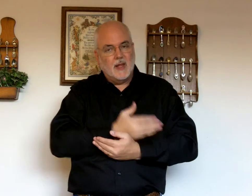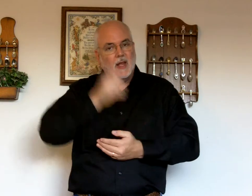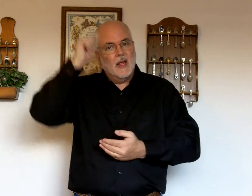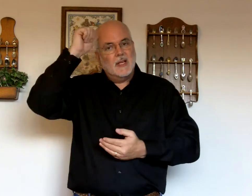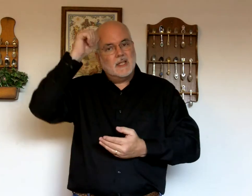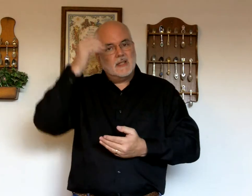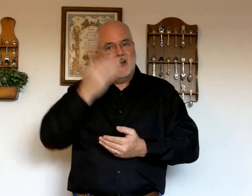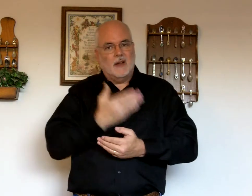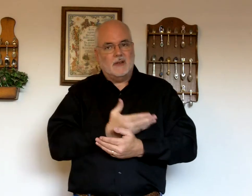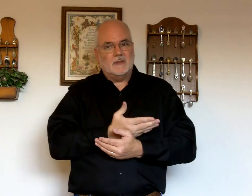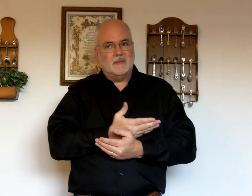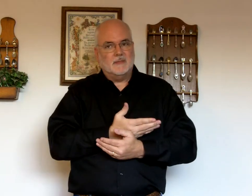Son.